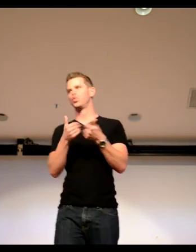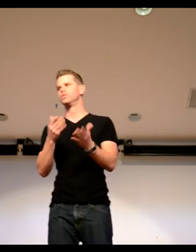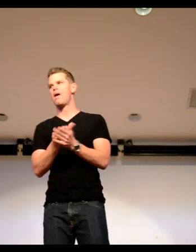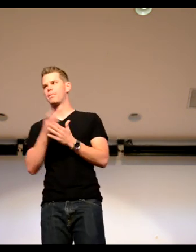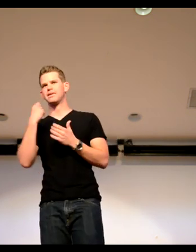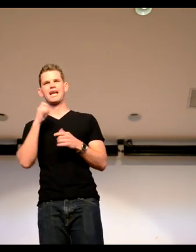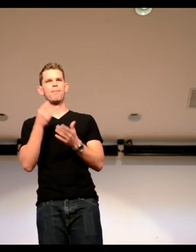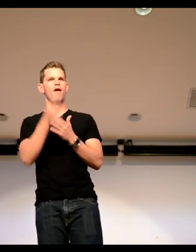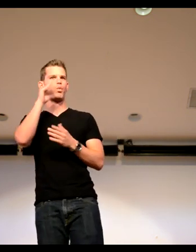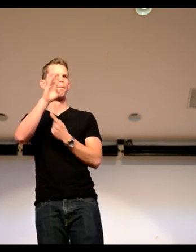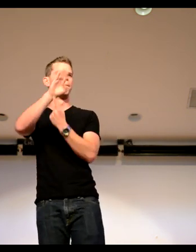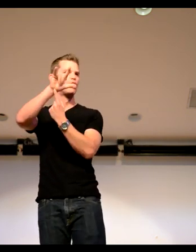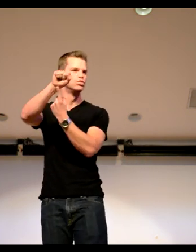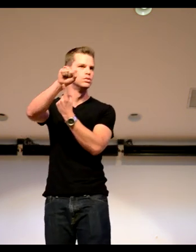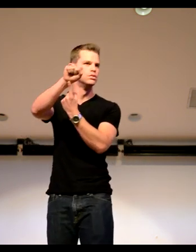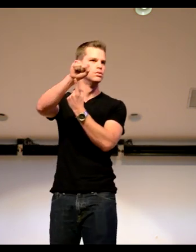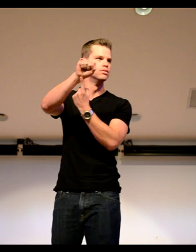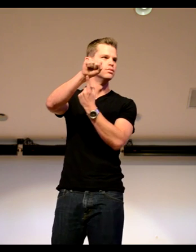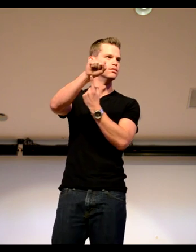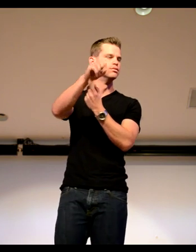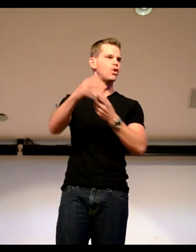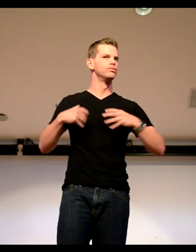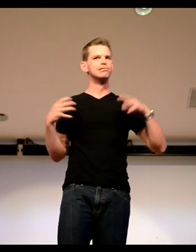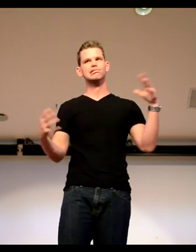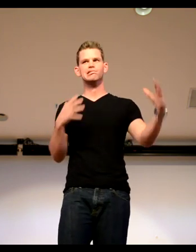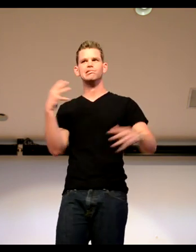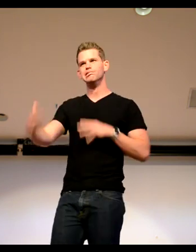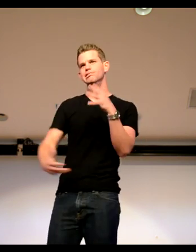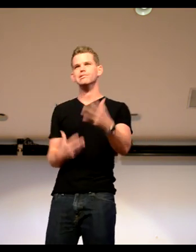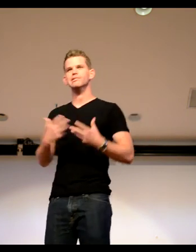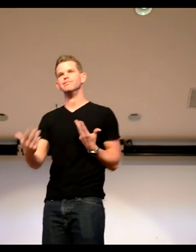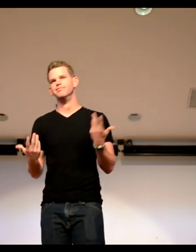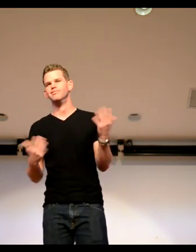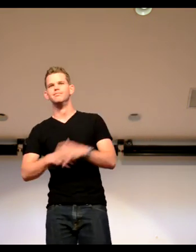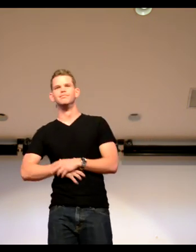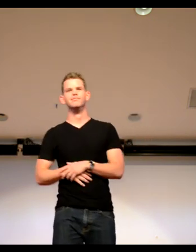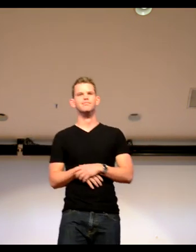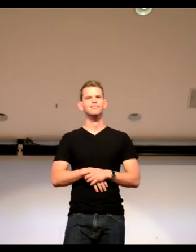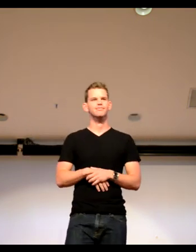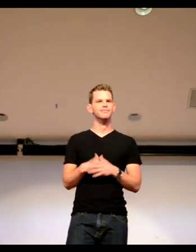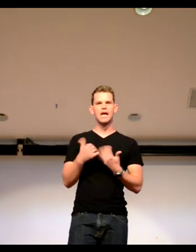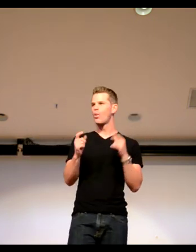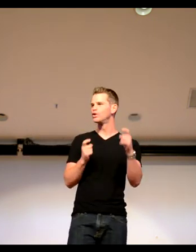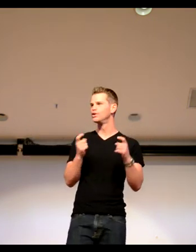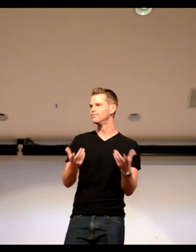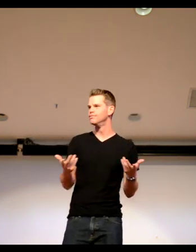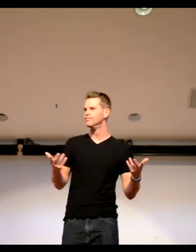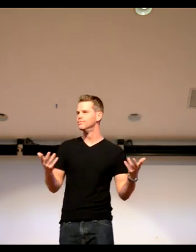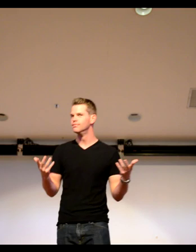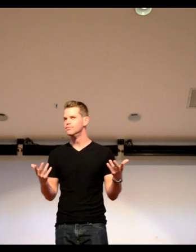was bad. I couldn't really afford it. My budget and so forth. So with all my bills. Any other questions?